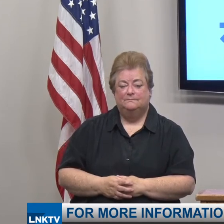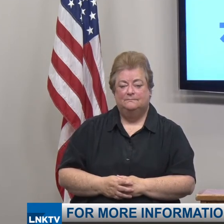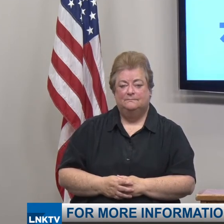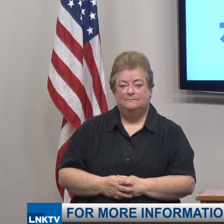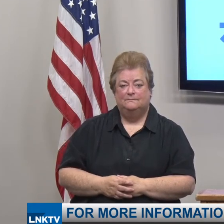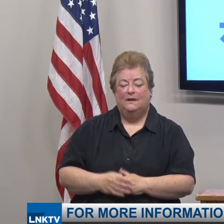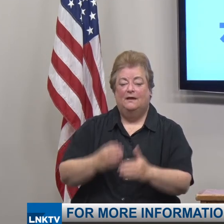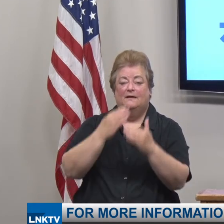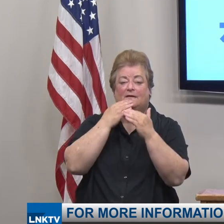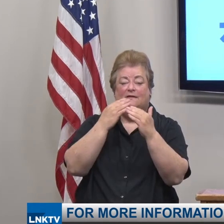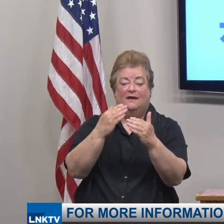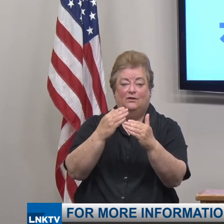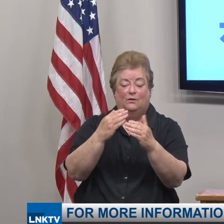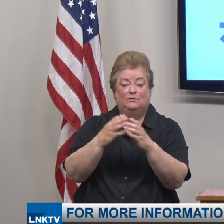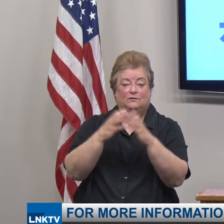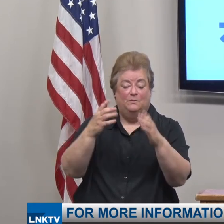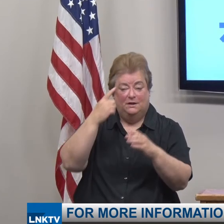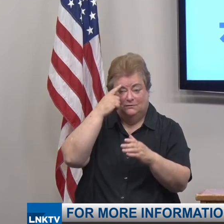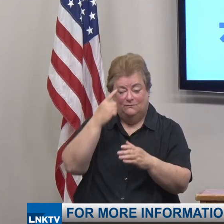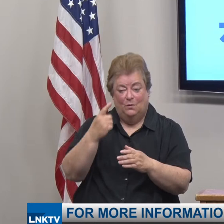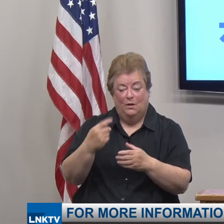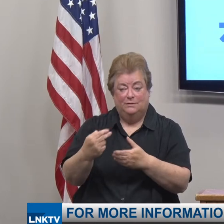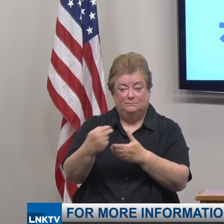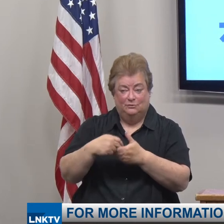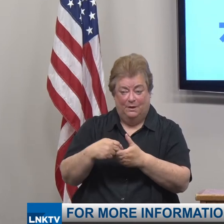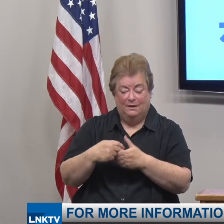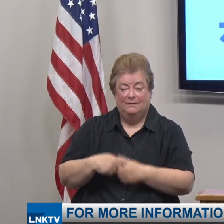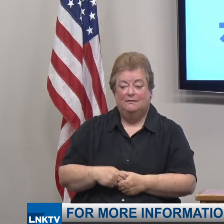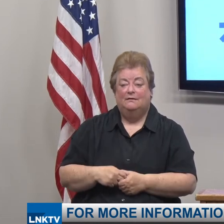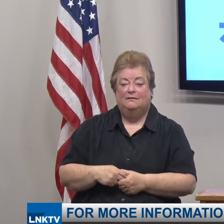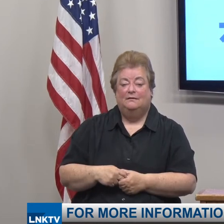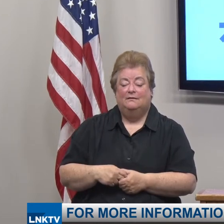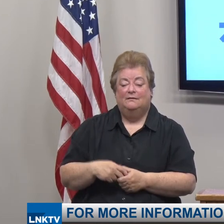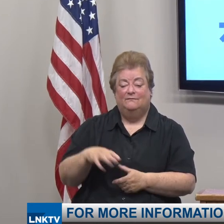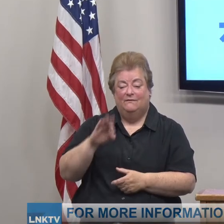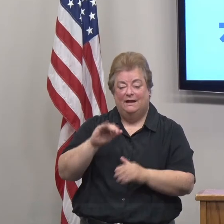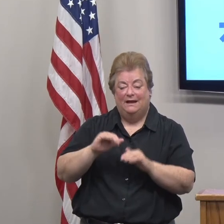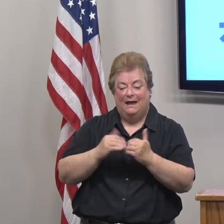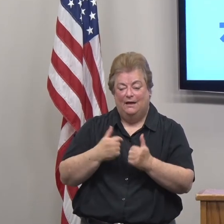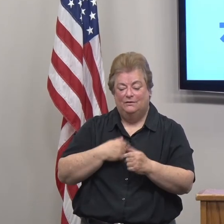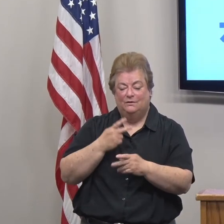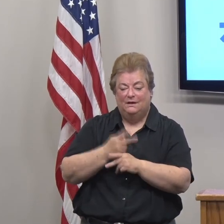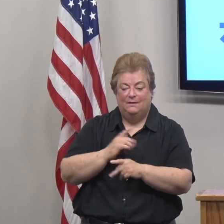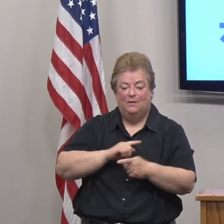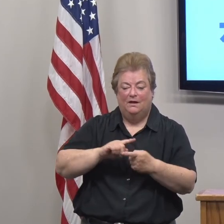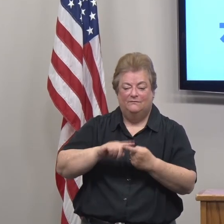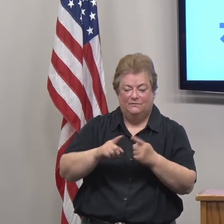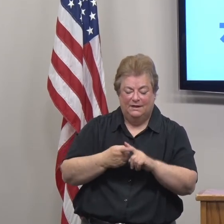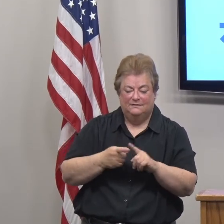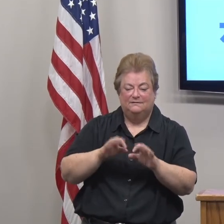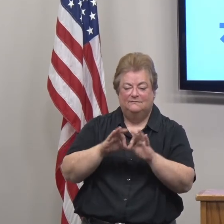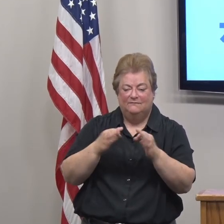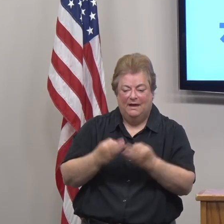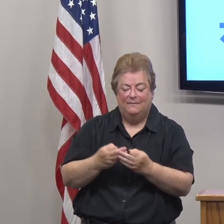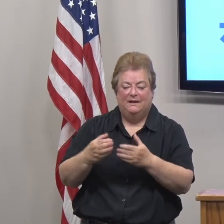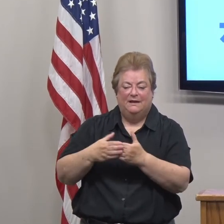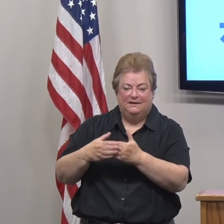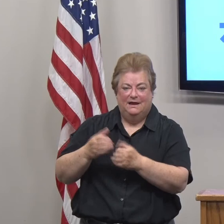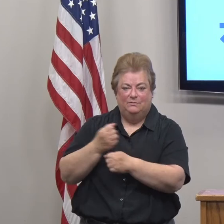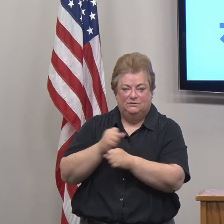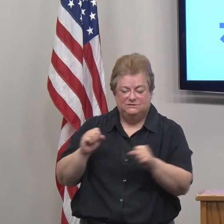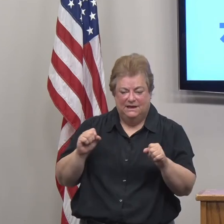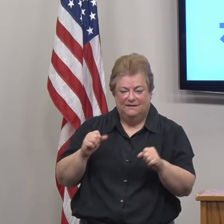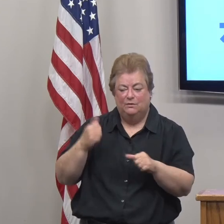all right well thank you so much for tuning in to find out how to keep our friends our family and our neighbors safe during this pandemic